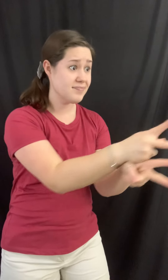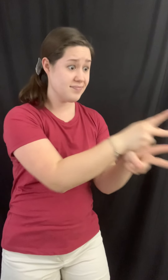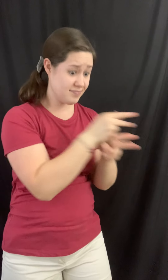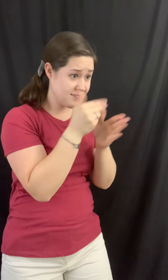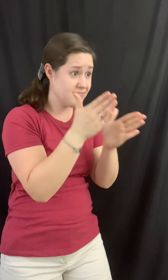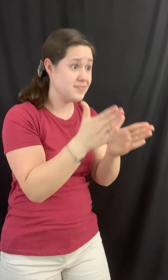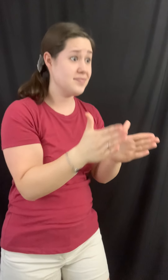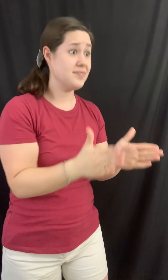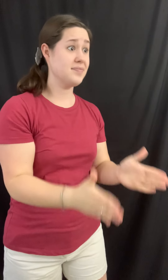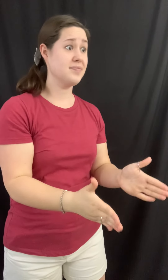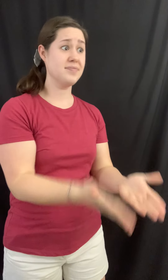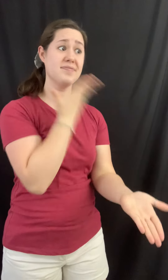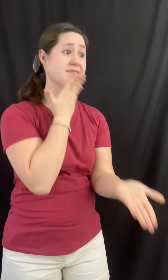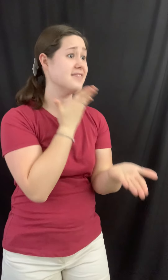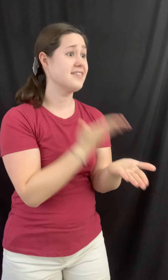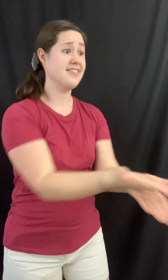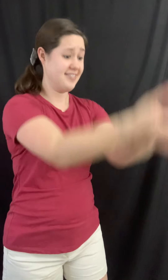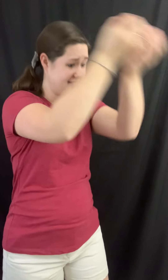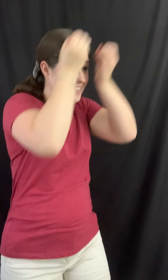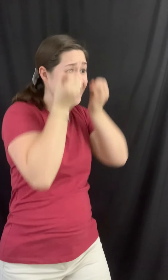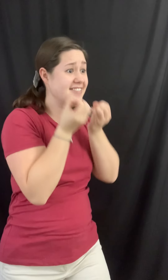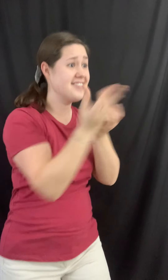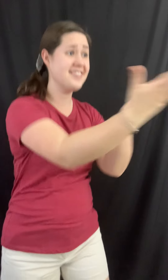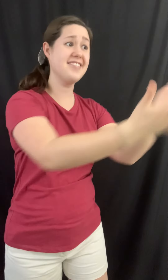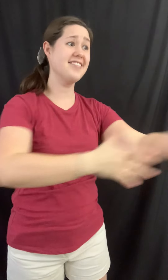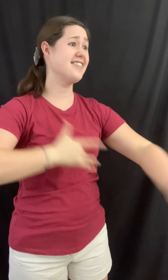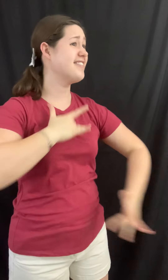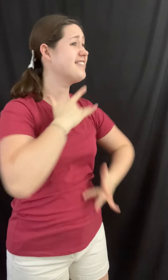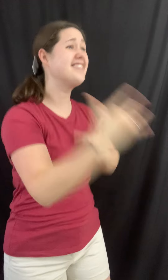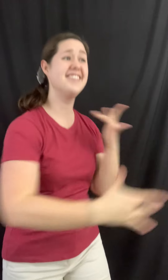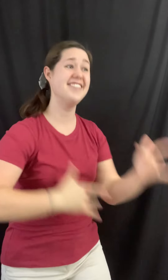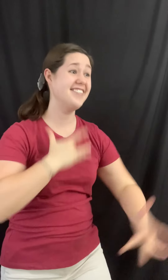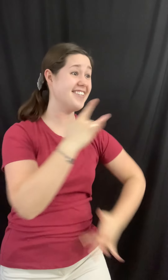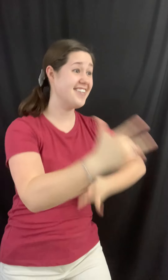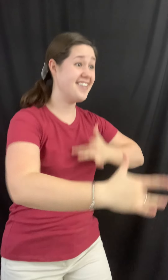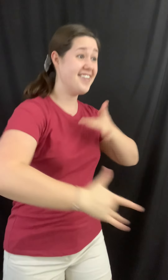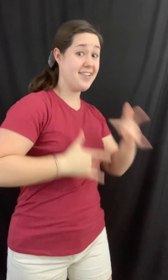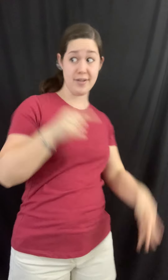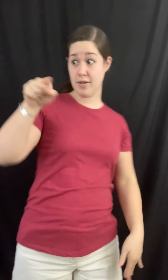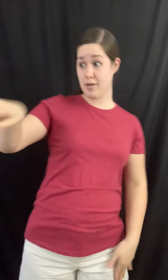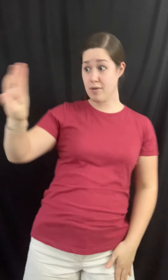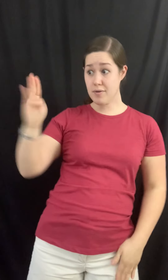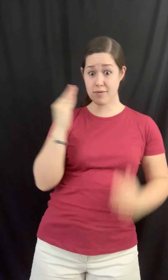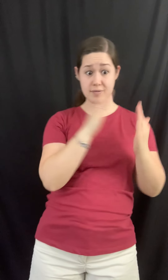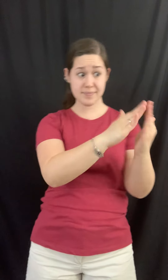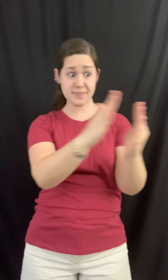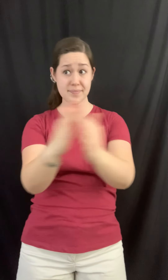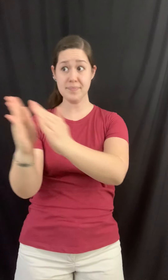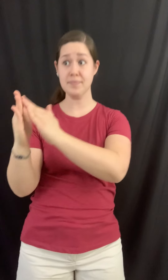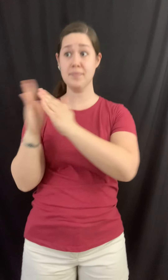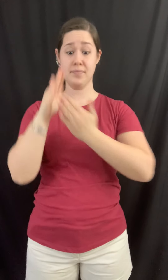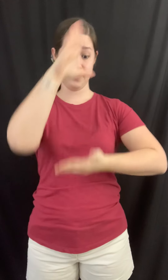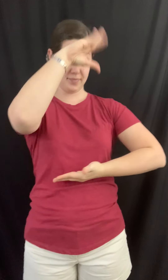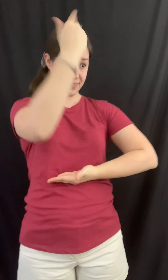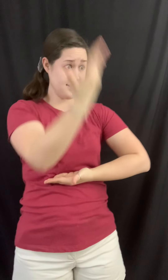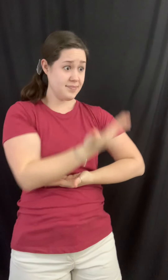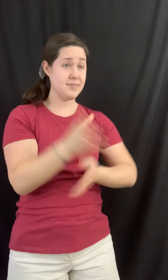shepherds brought tidings of the same. How that in Bethlehem